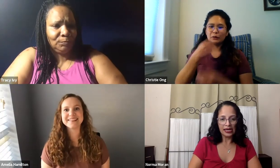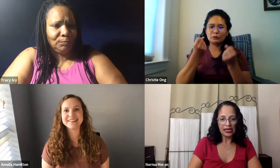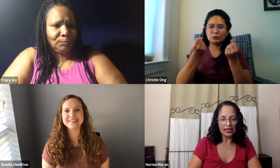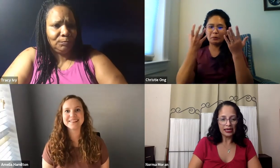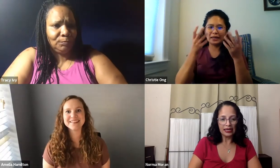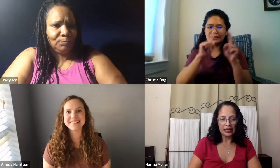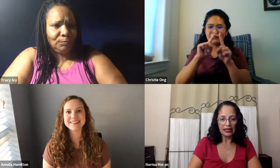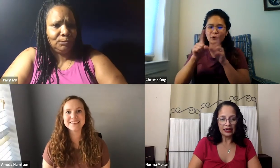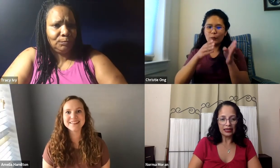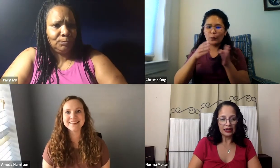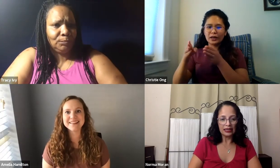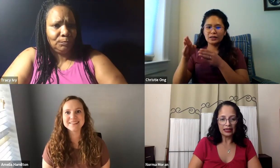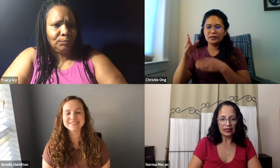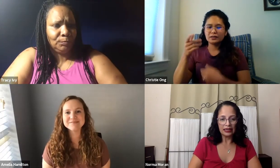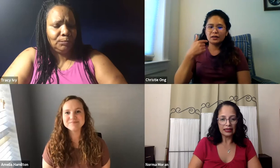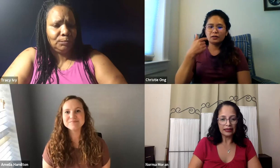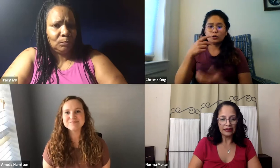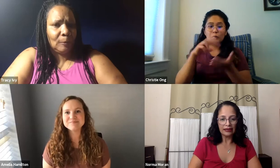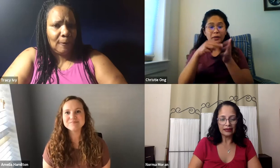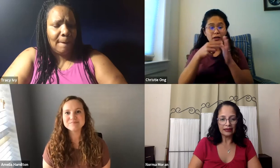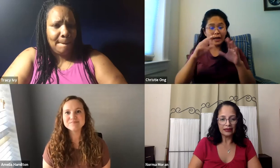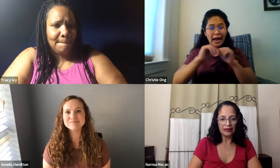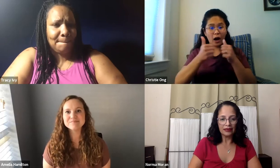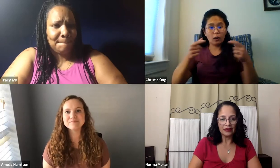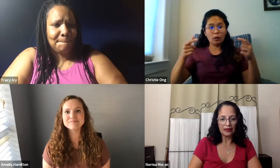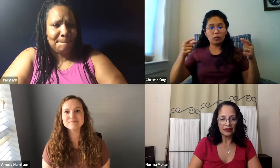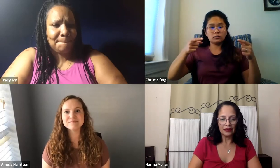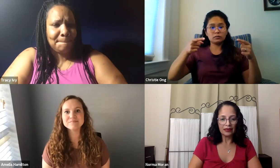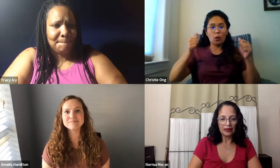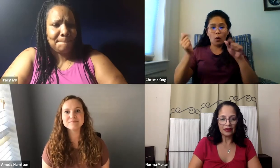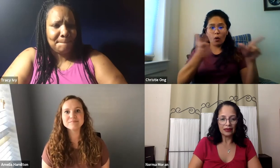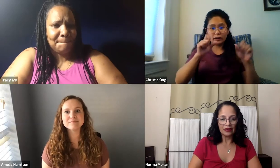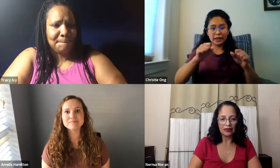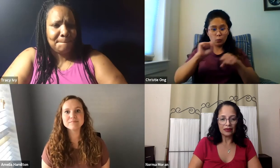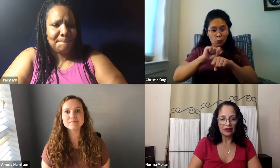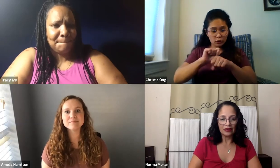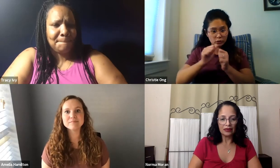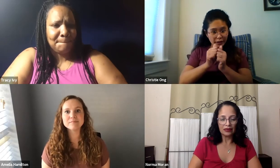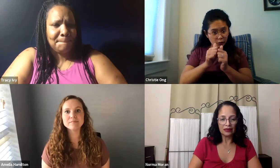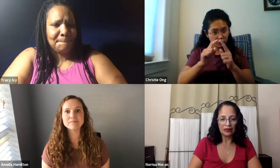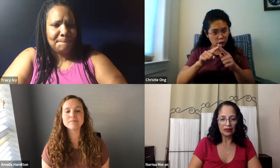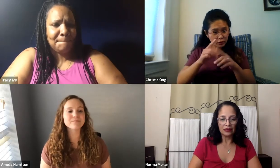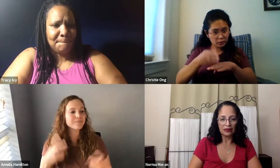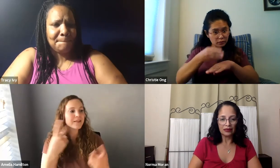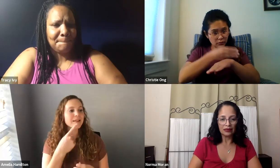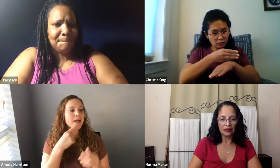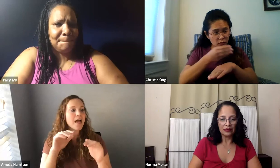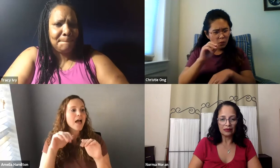good question. Does somebody else want to take that one? Yeah, this is Christy. think there are many different ways that we can all work together